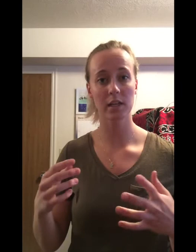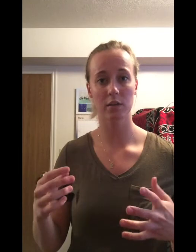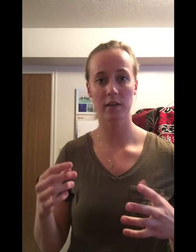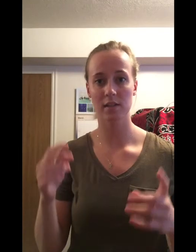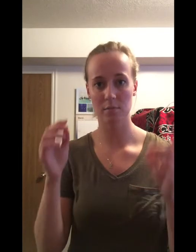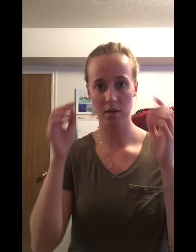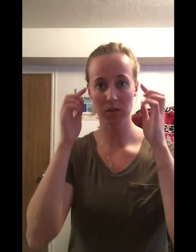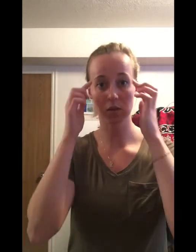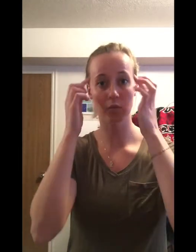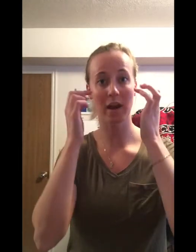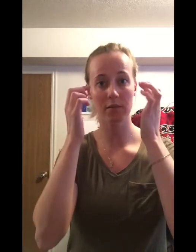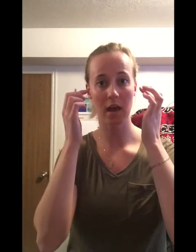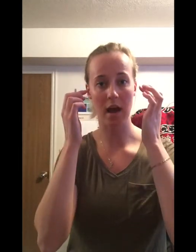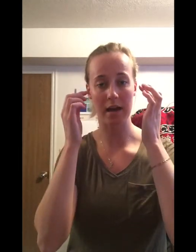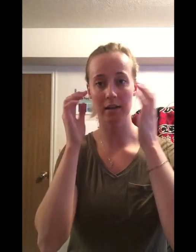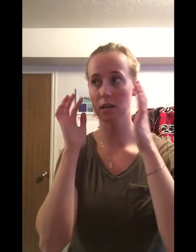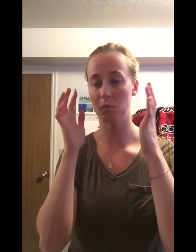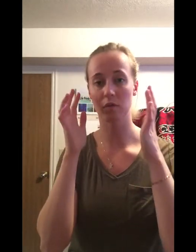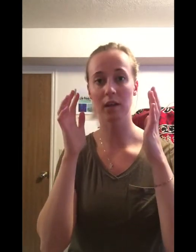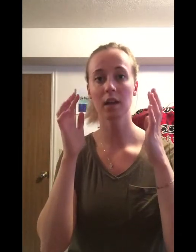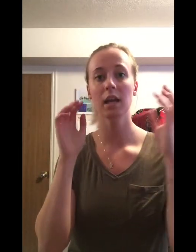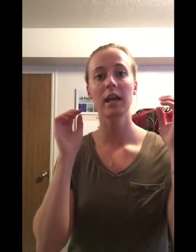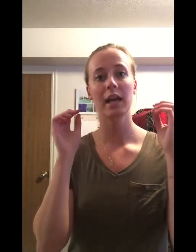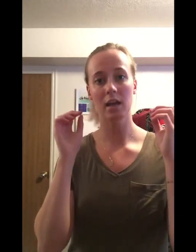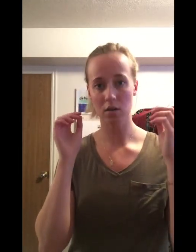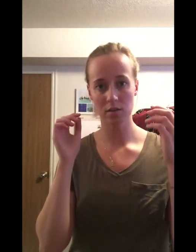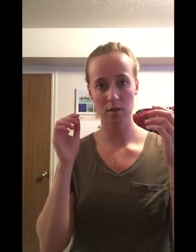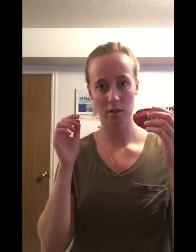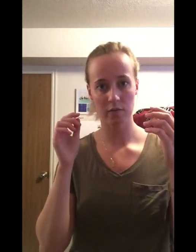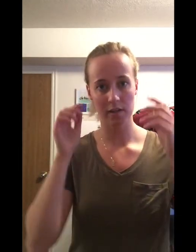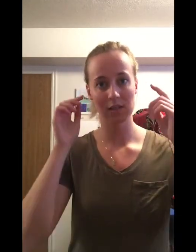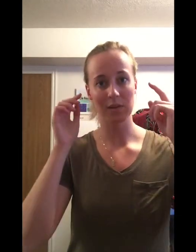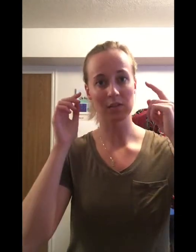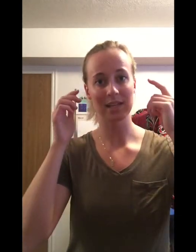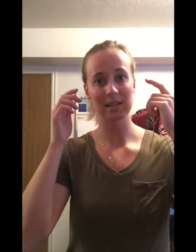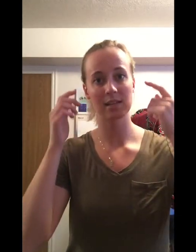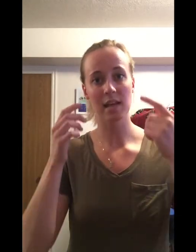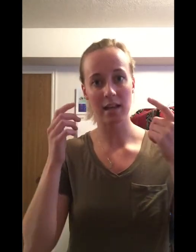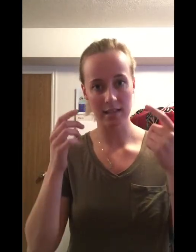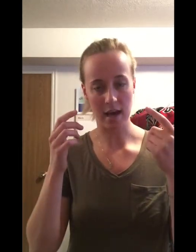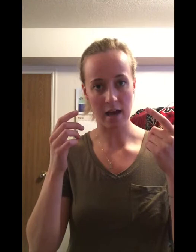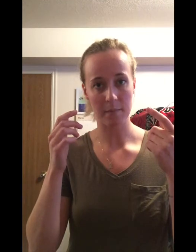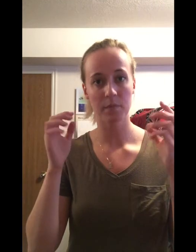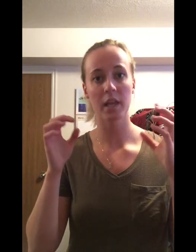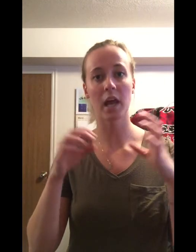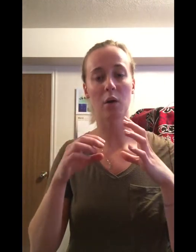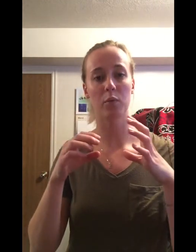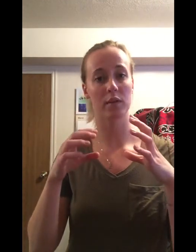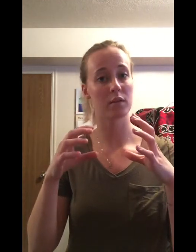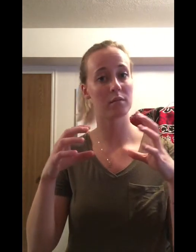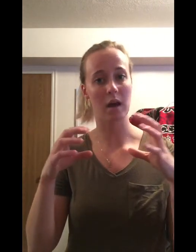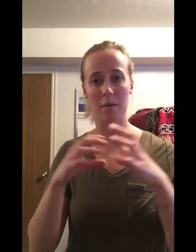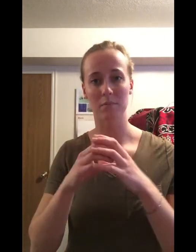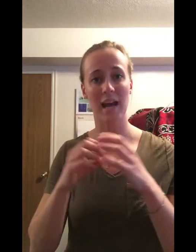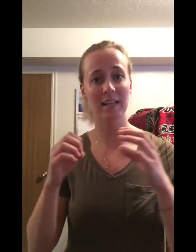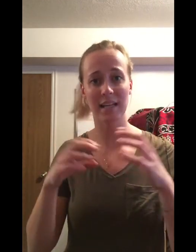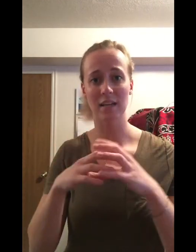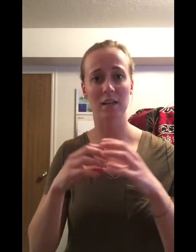innervates the muscles around the eye that move it, it also innervates the muscles inside the eye that help with dilating and